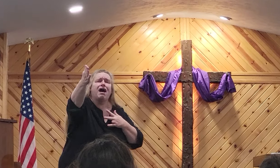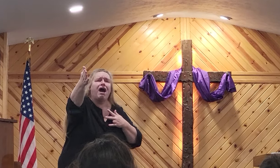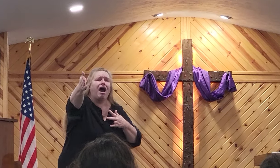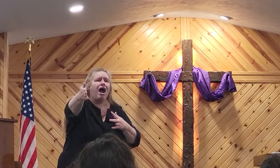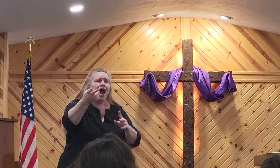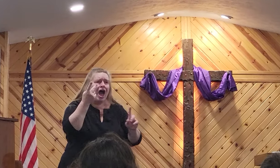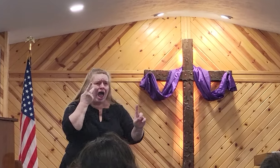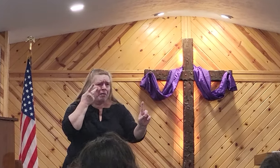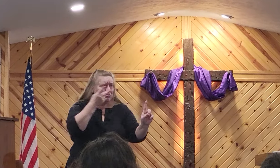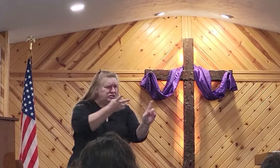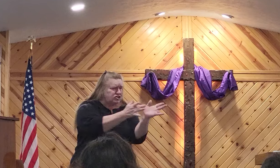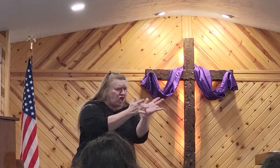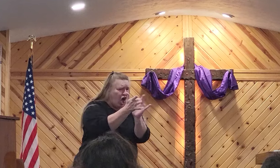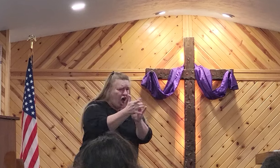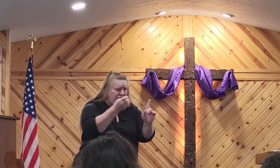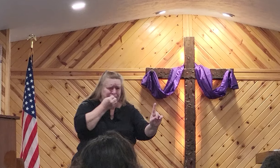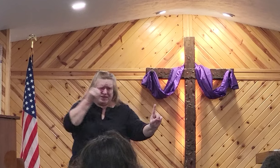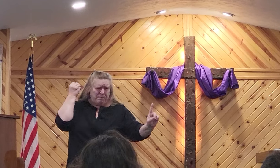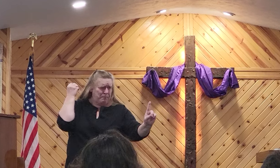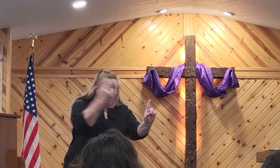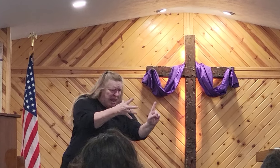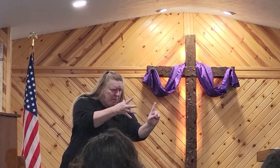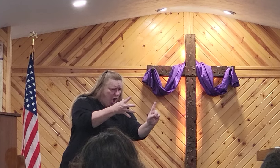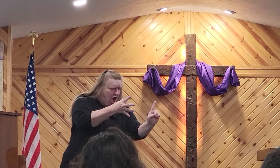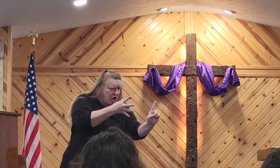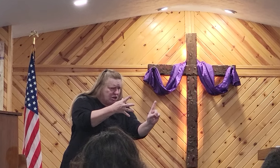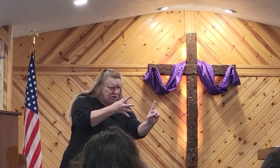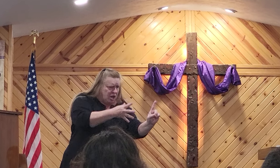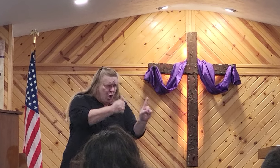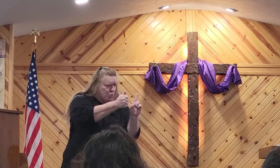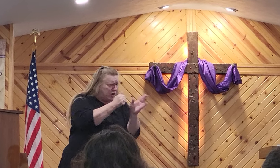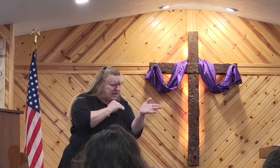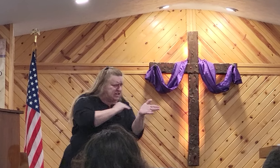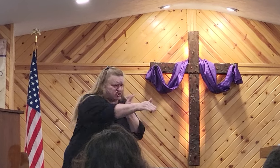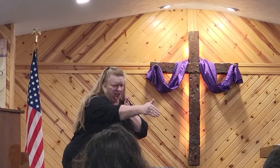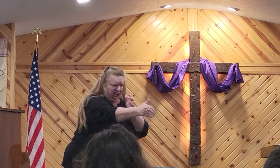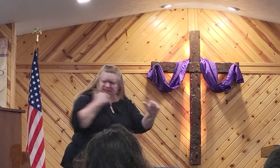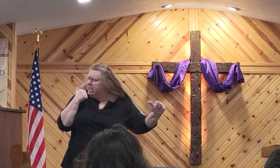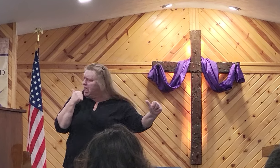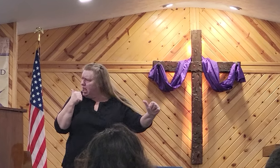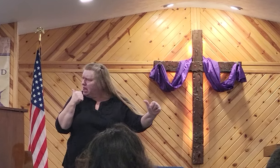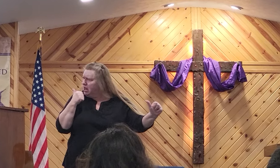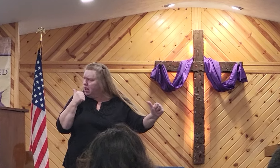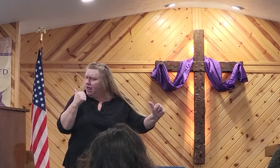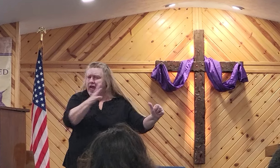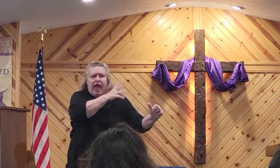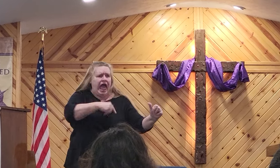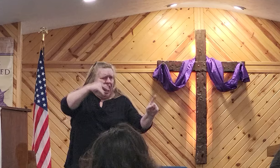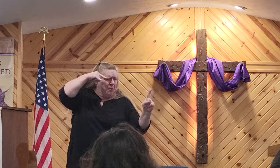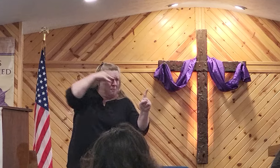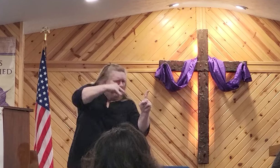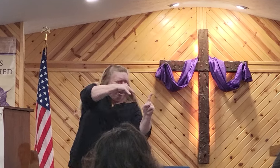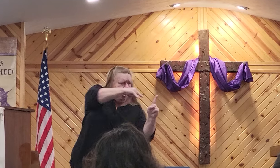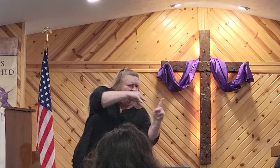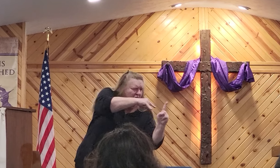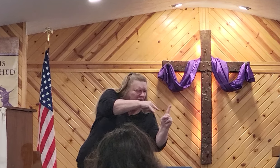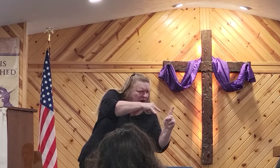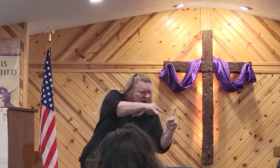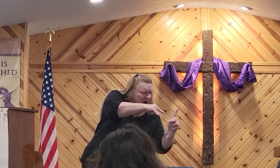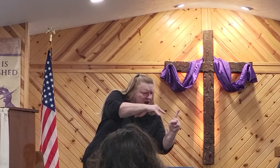time. So he sped upon, rejected, and